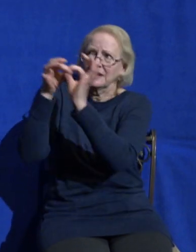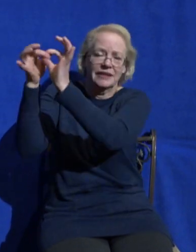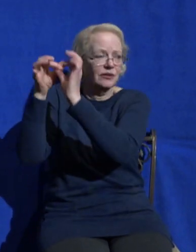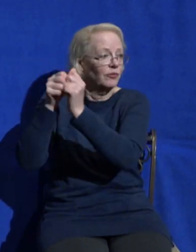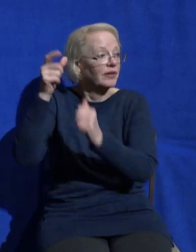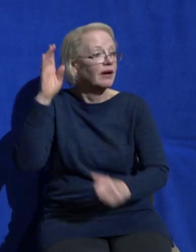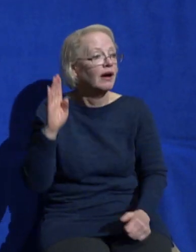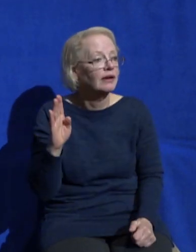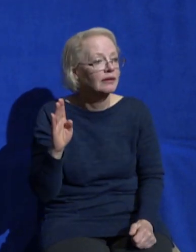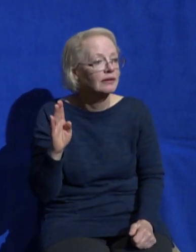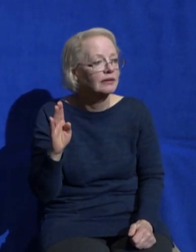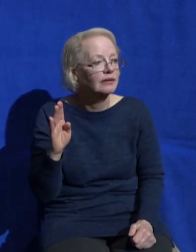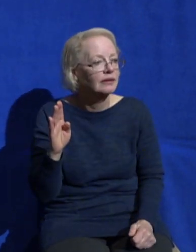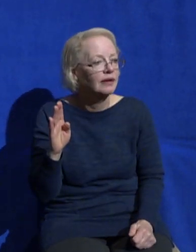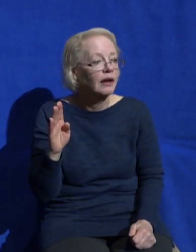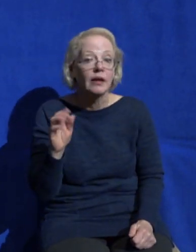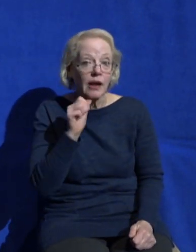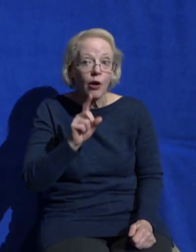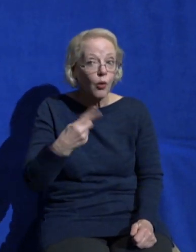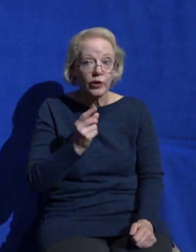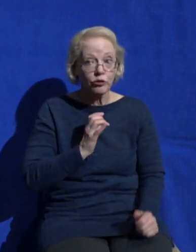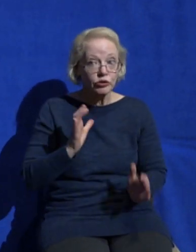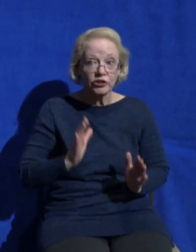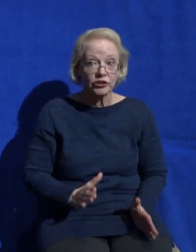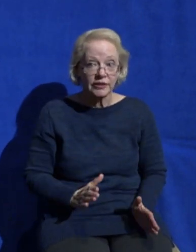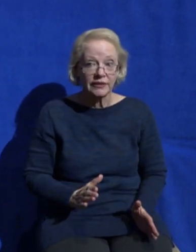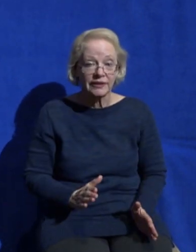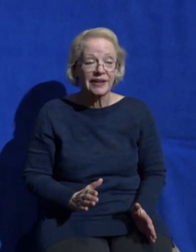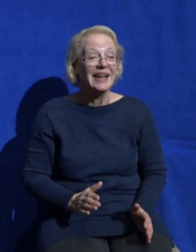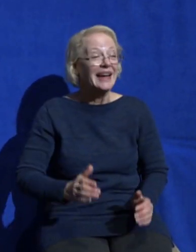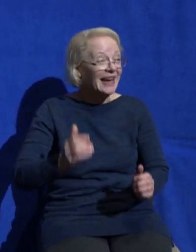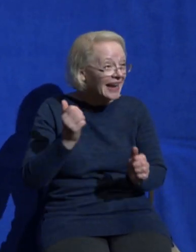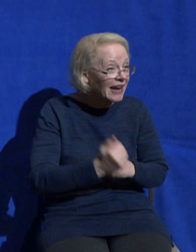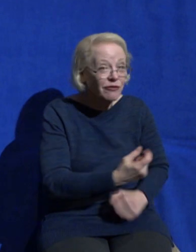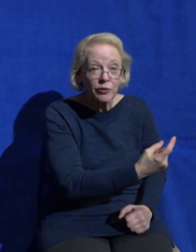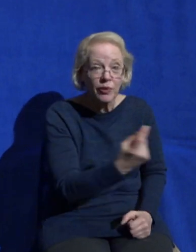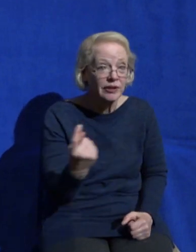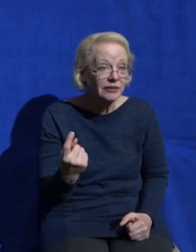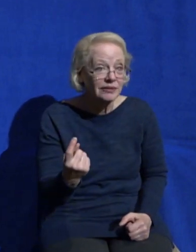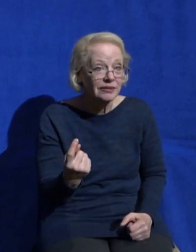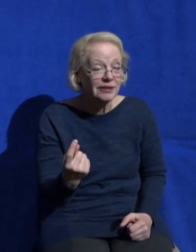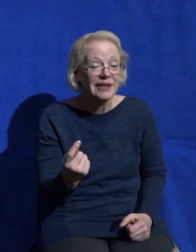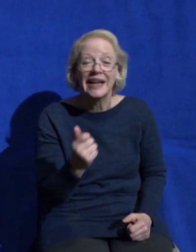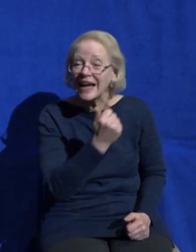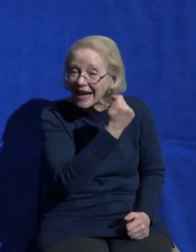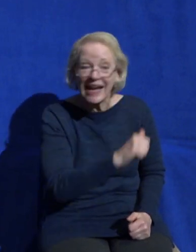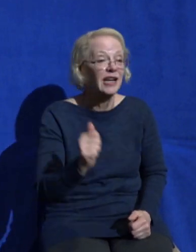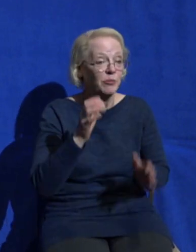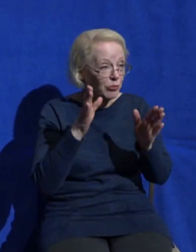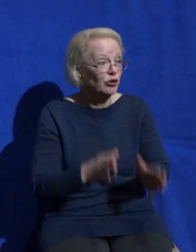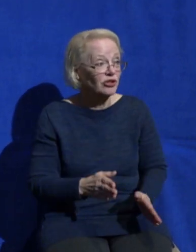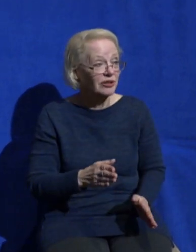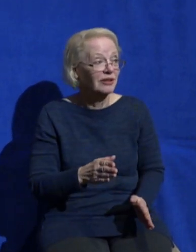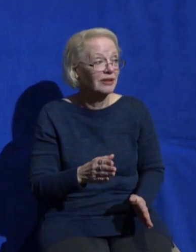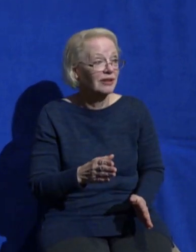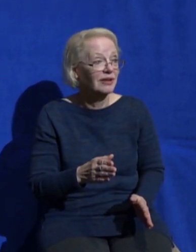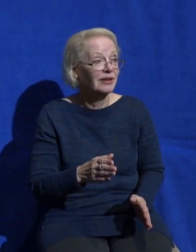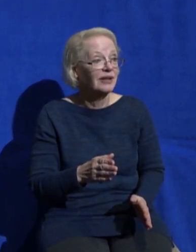I'm talking to every single person who hears this message you were made for intimacy